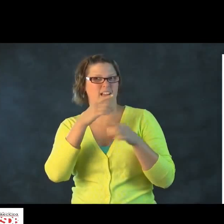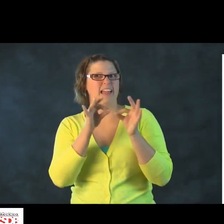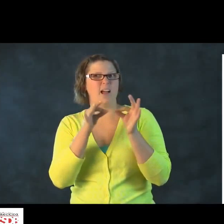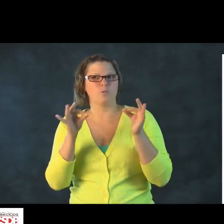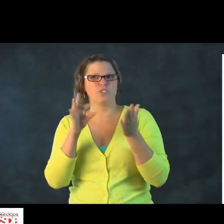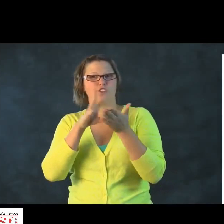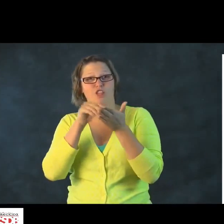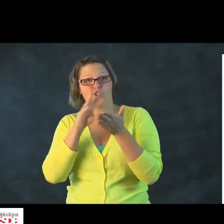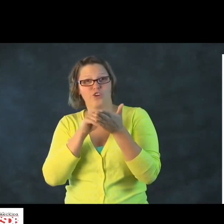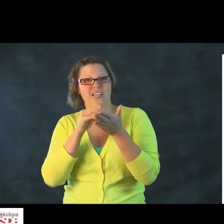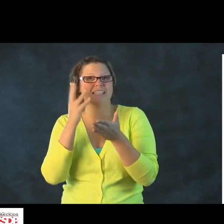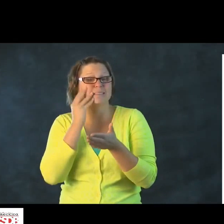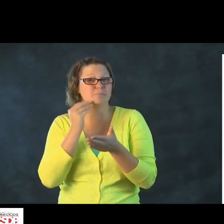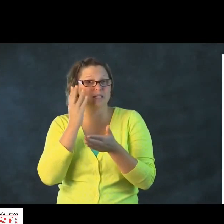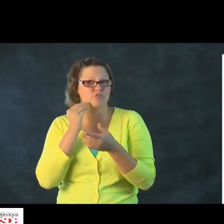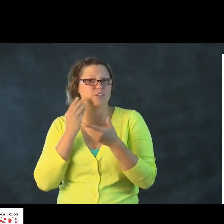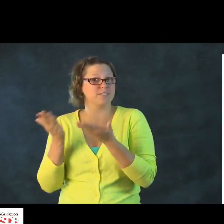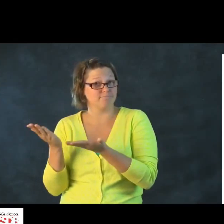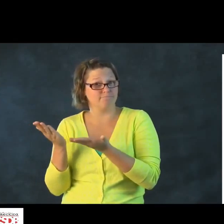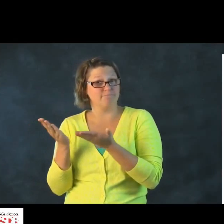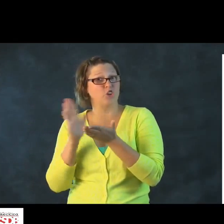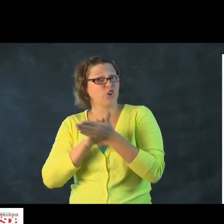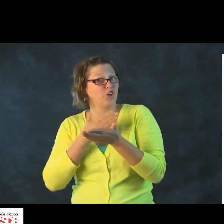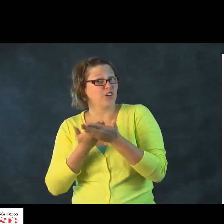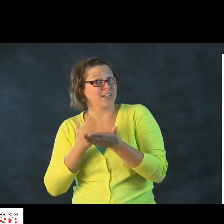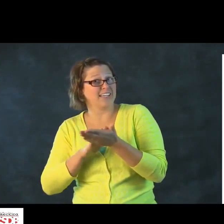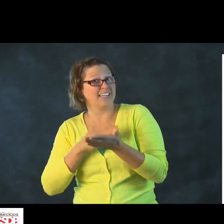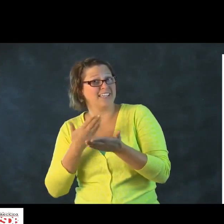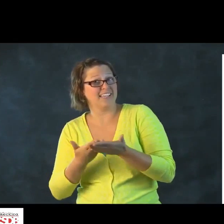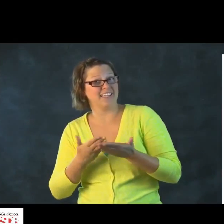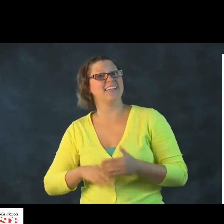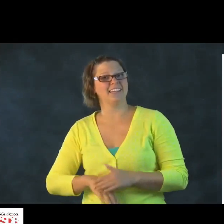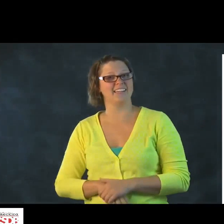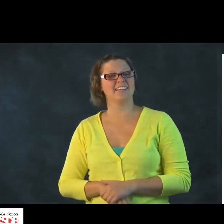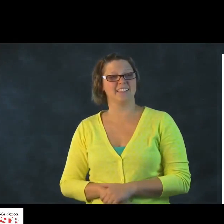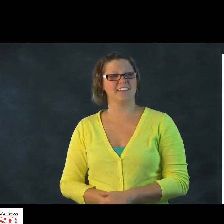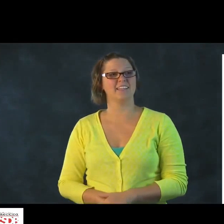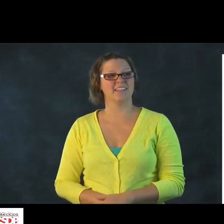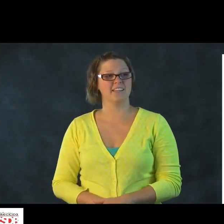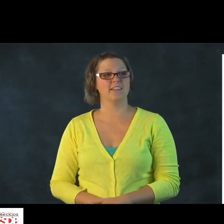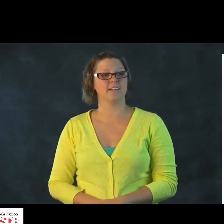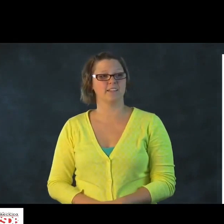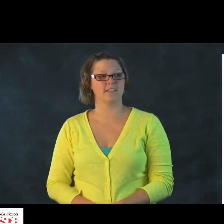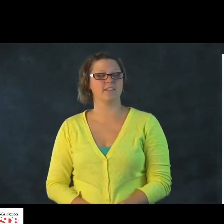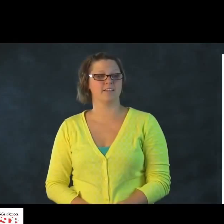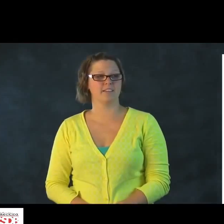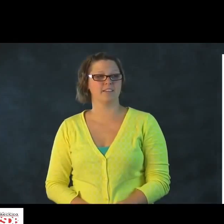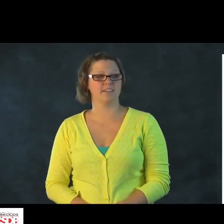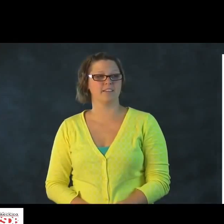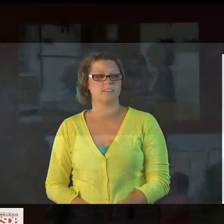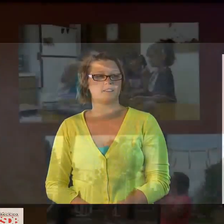I do have a sample of language learning and experience, and it has to do with cooking.